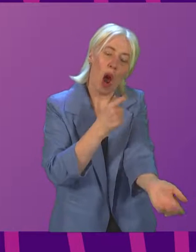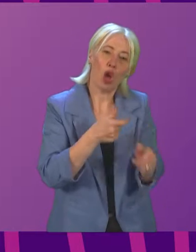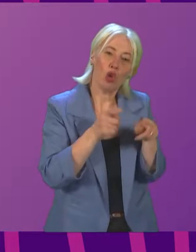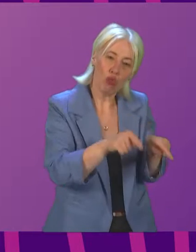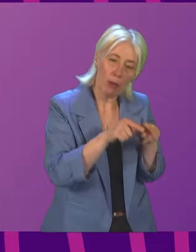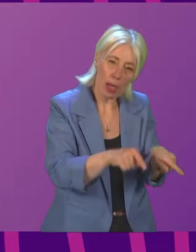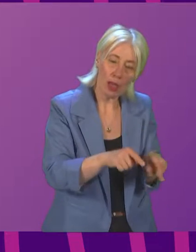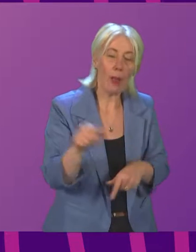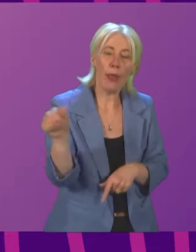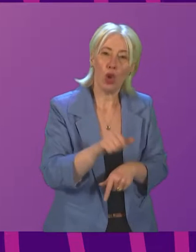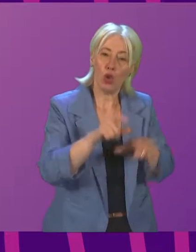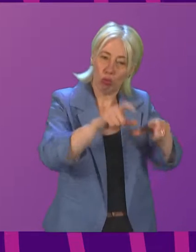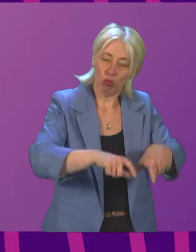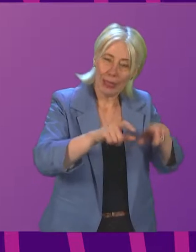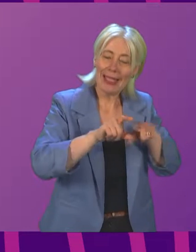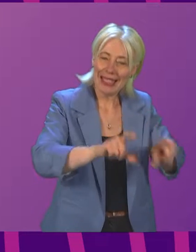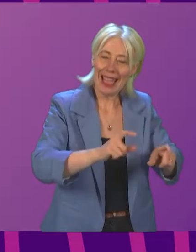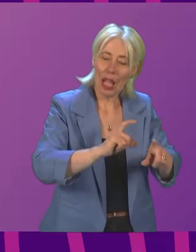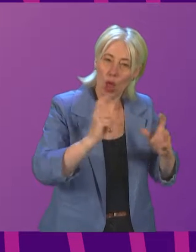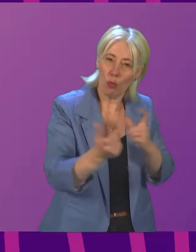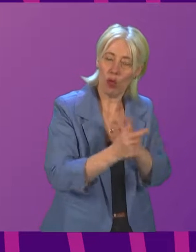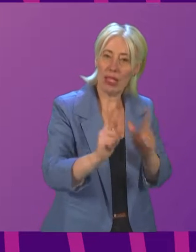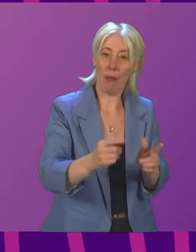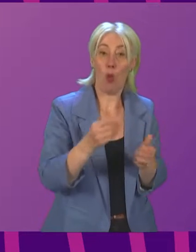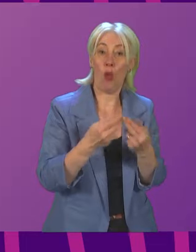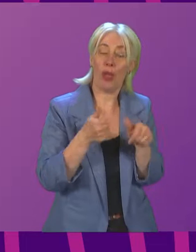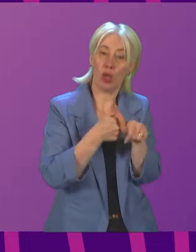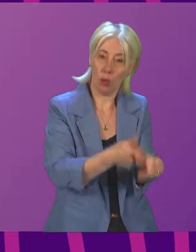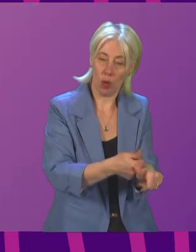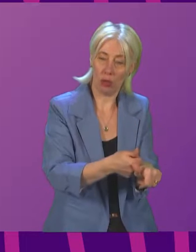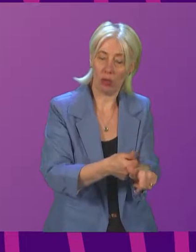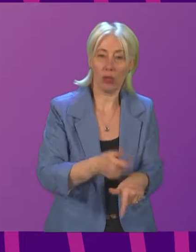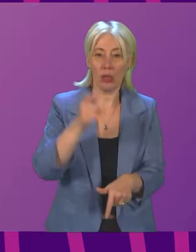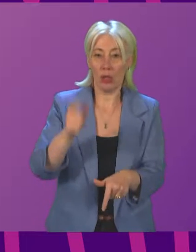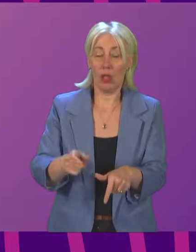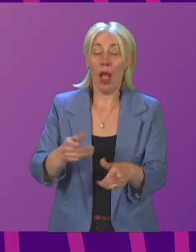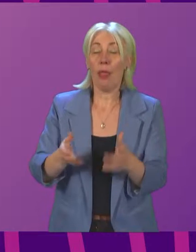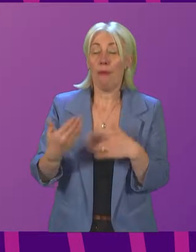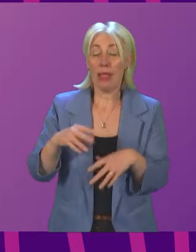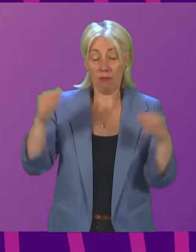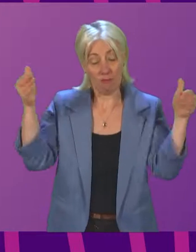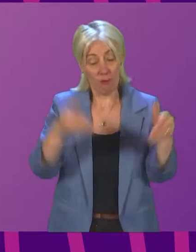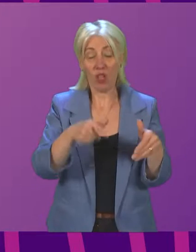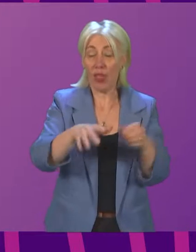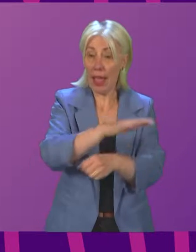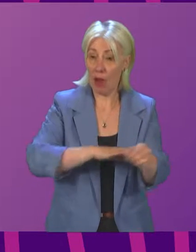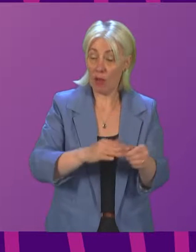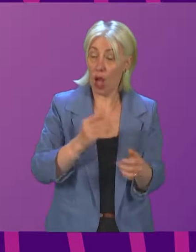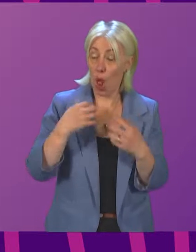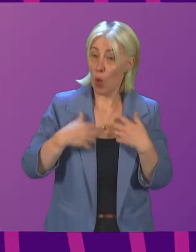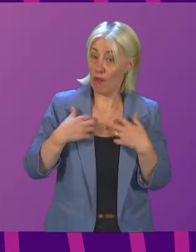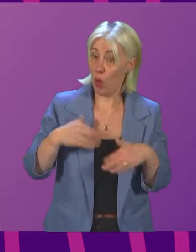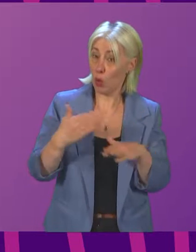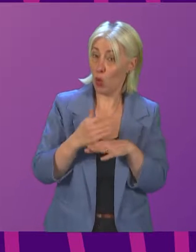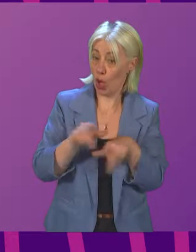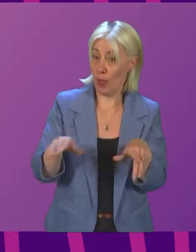enhanced support given. I am grateful for the Criminal Justice Committees, of which the Member is a Convener, at their early focus on this area, and I look forward to working with members